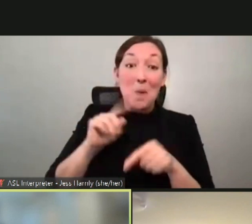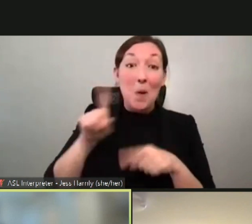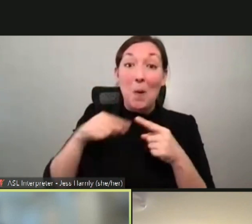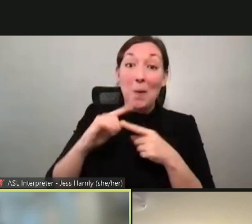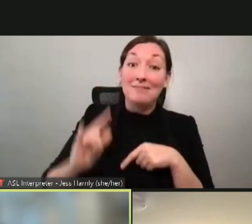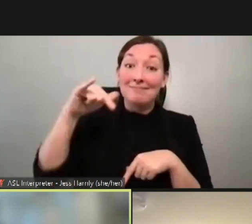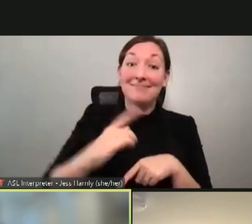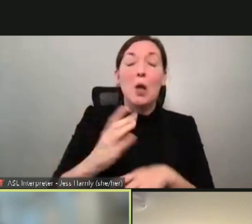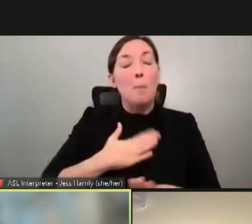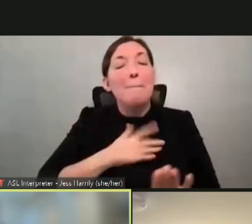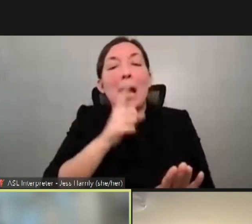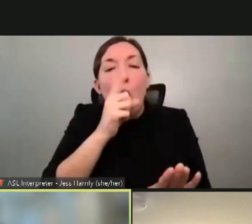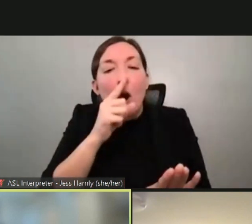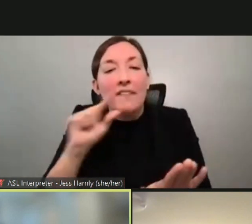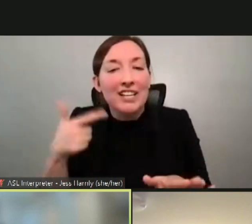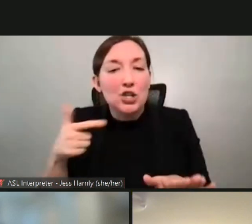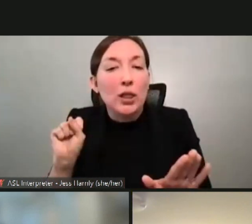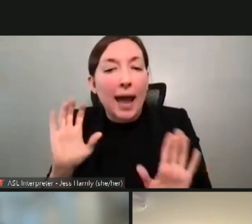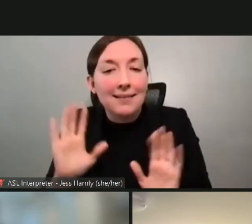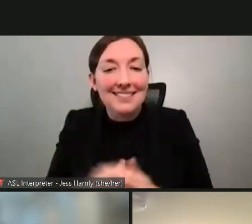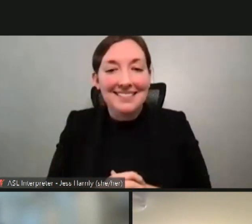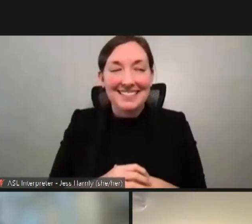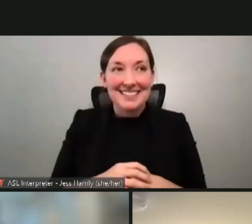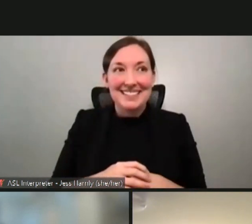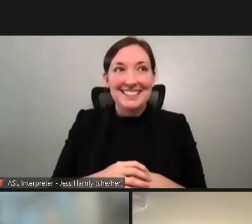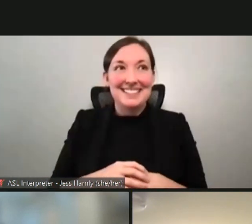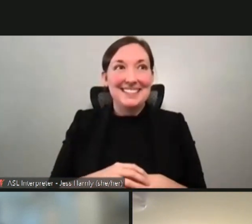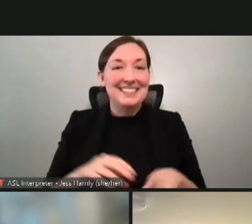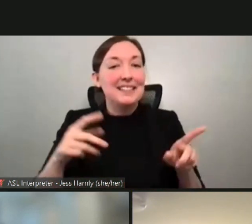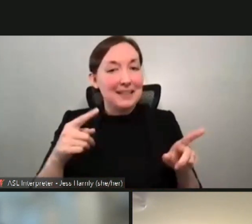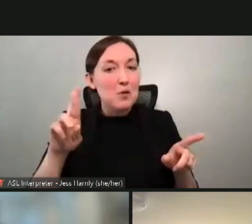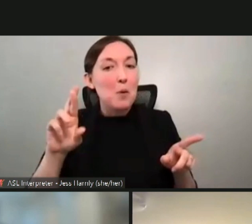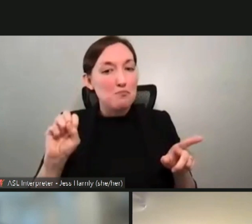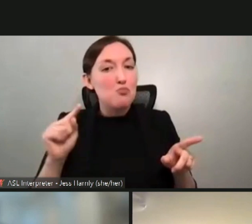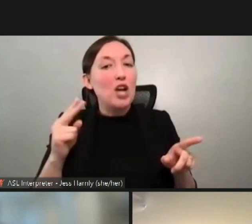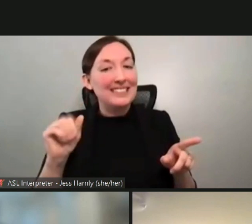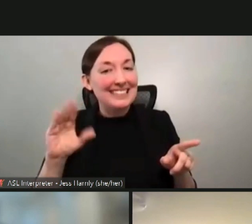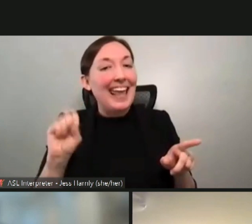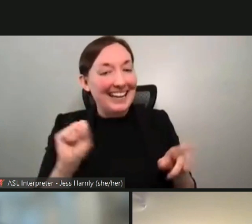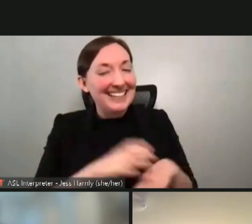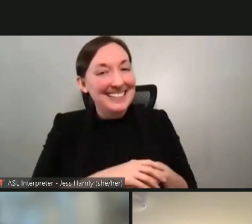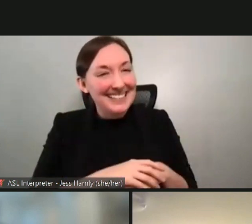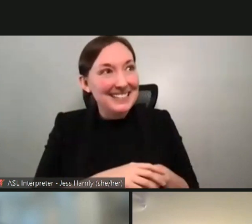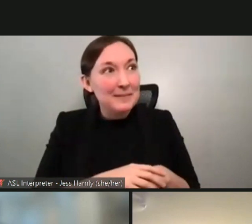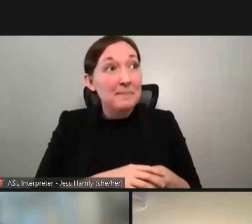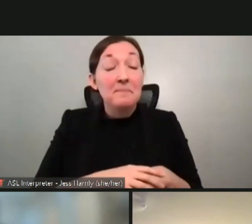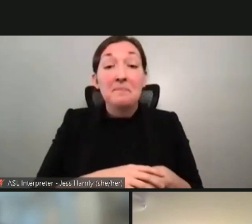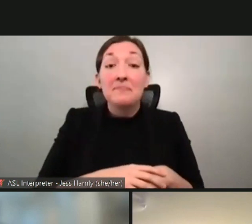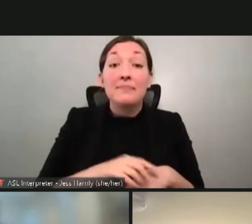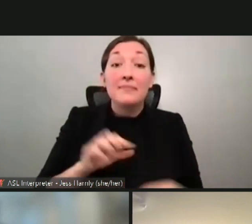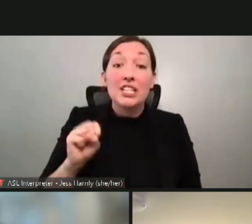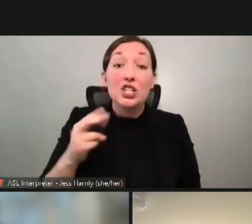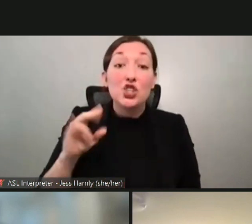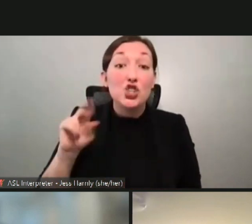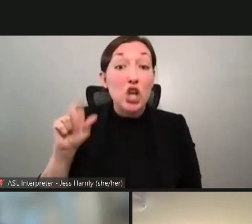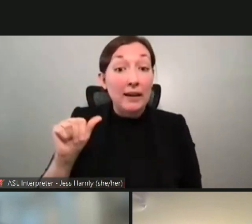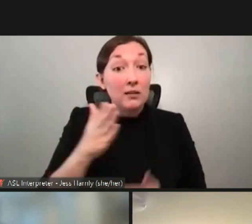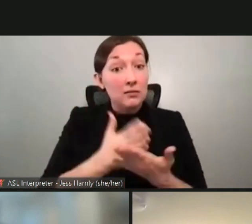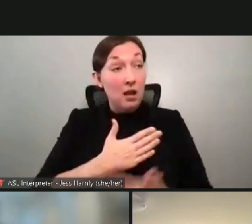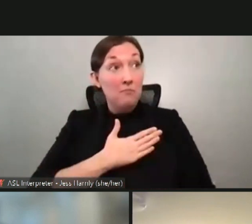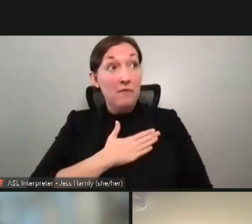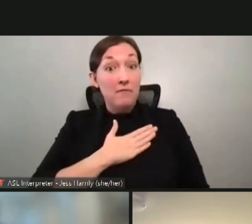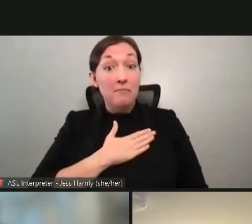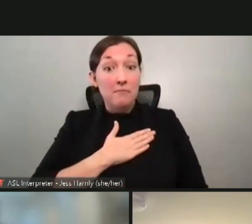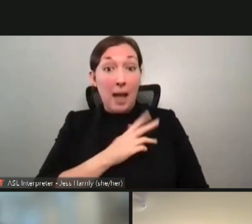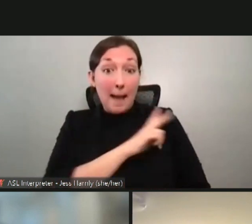My artificial legs. Prosthetics. Prosthetics. Well, and some of my patients do consider it to be their legs. They'll say,